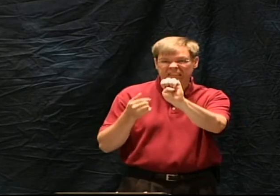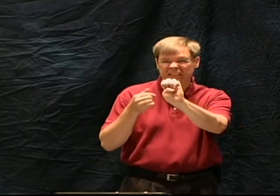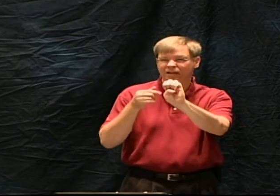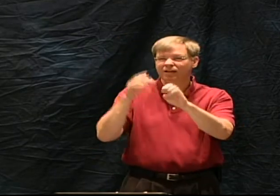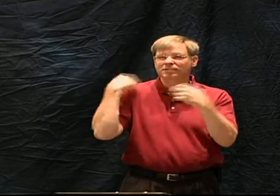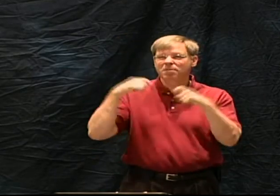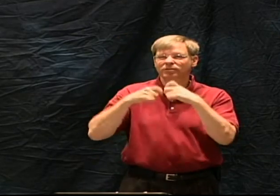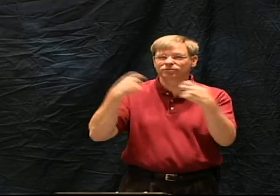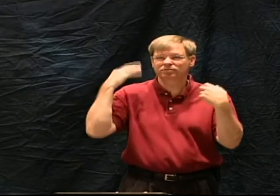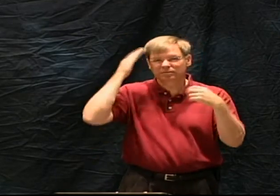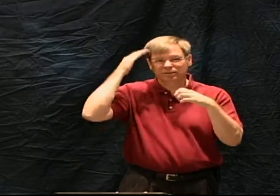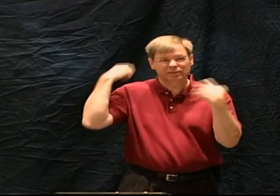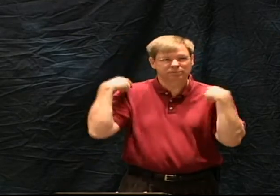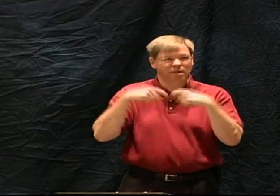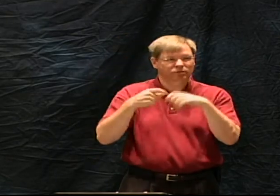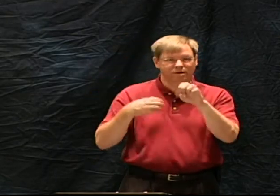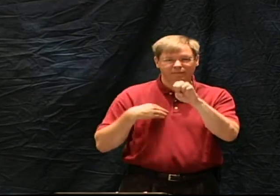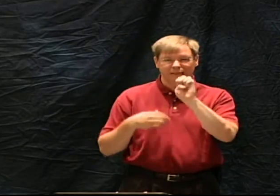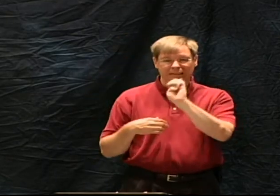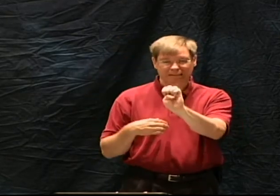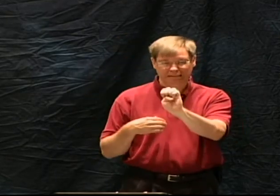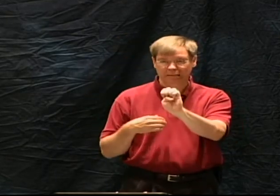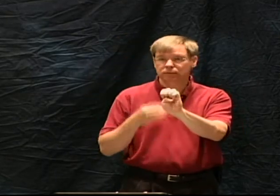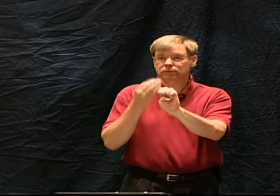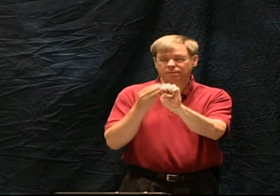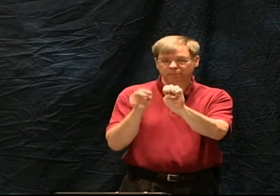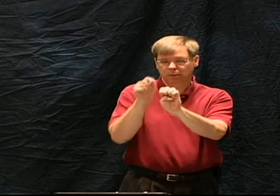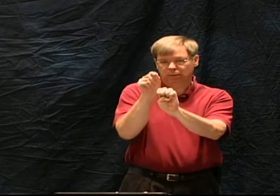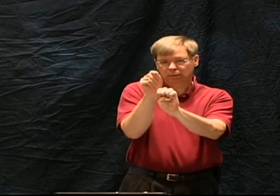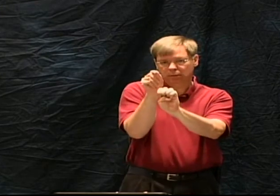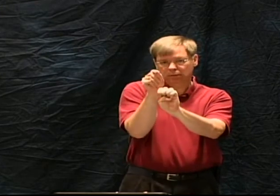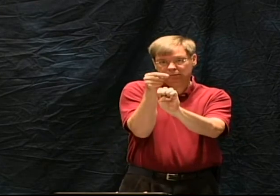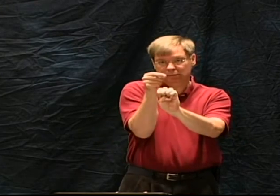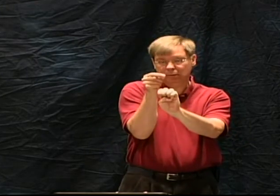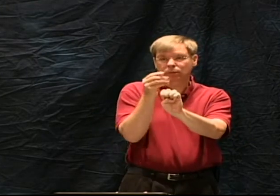letter have you ever seen Spanish on Spanish there is a